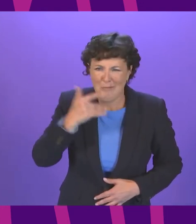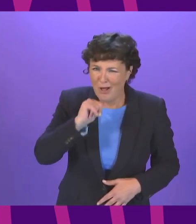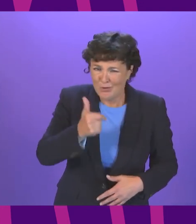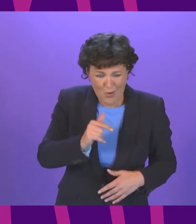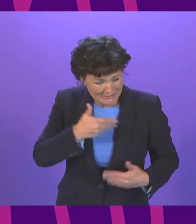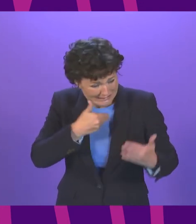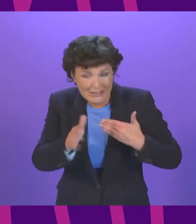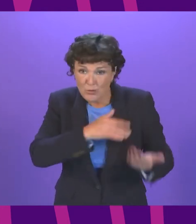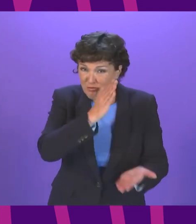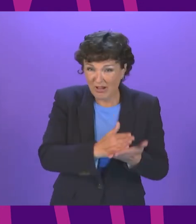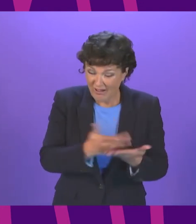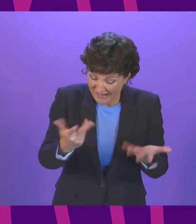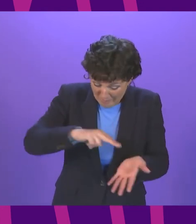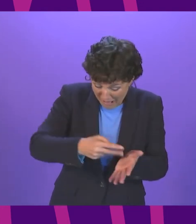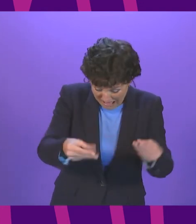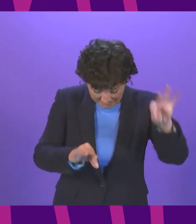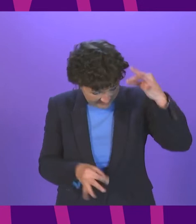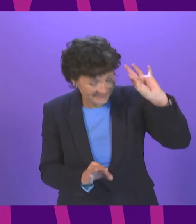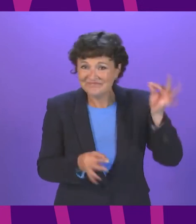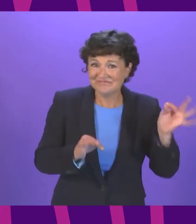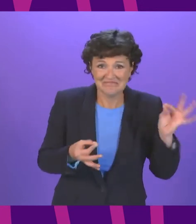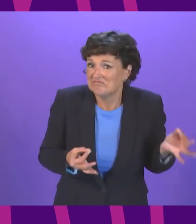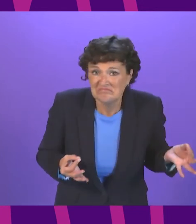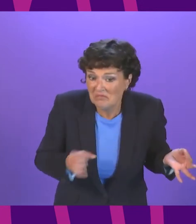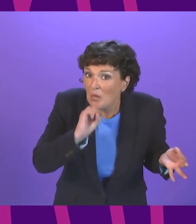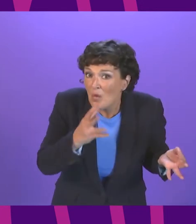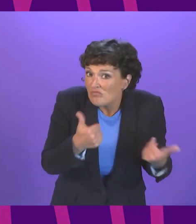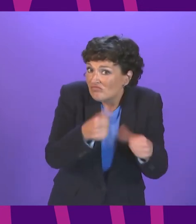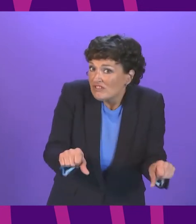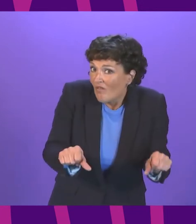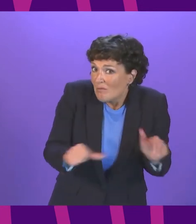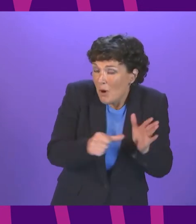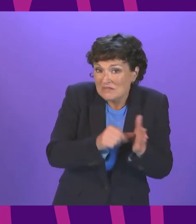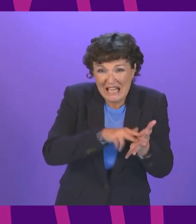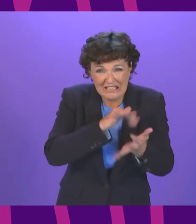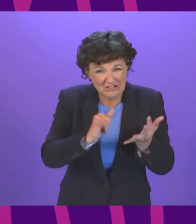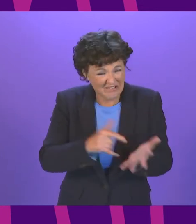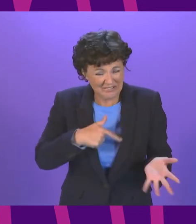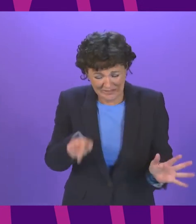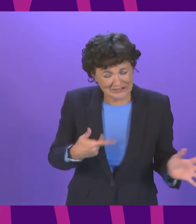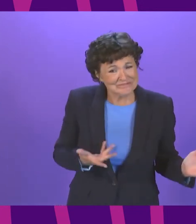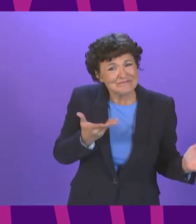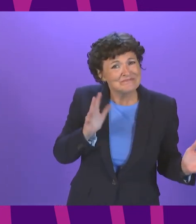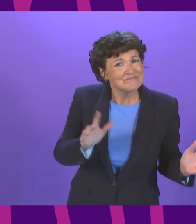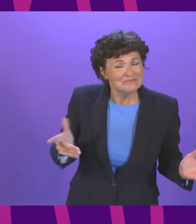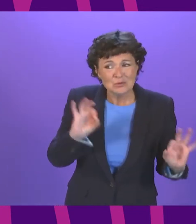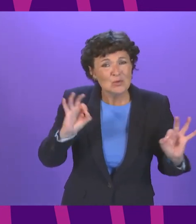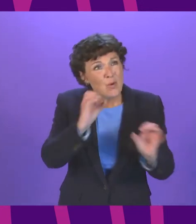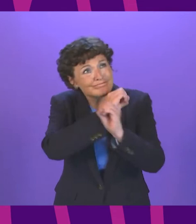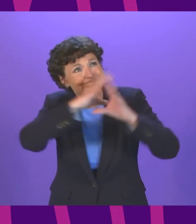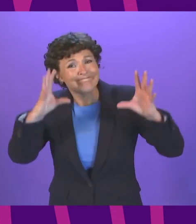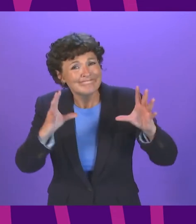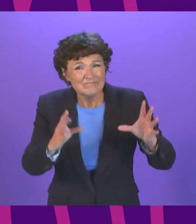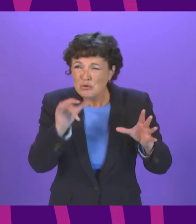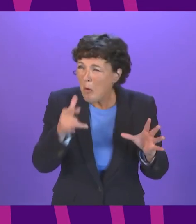credible plan that will reserse the crisis in our NHS this utter lack of ambition though is again not limited to poverty